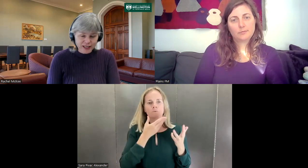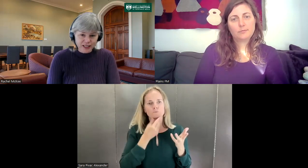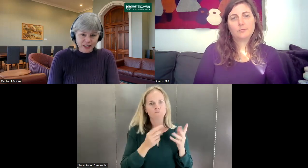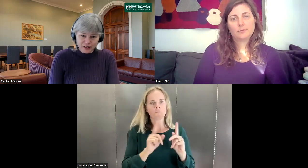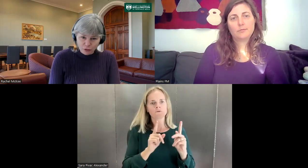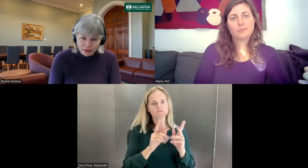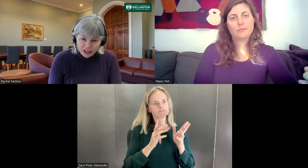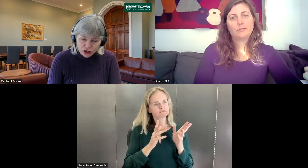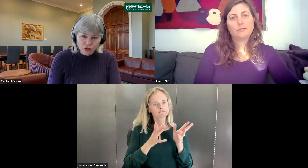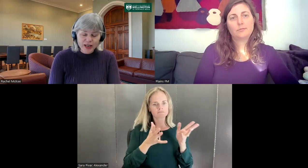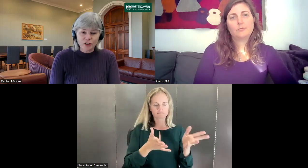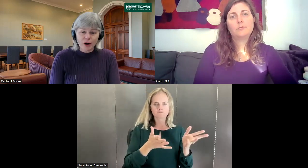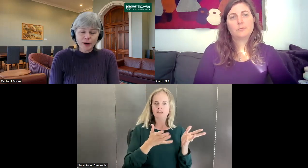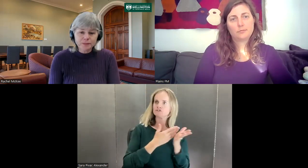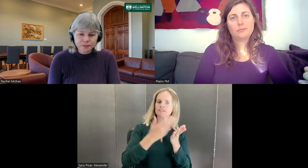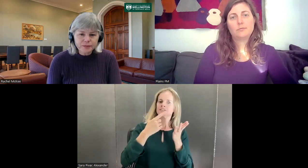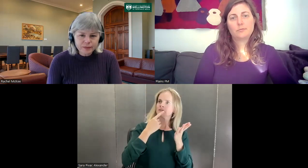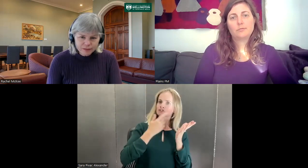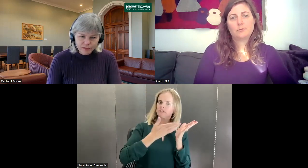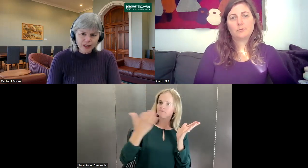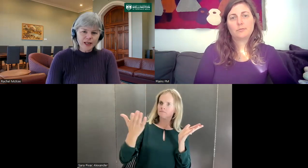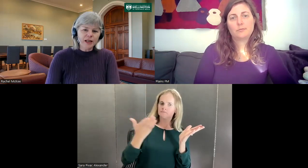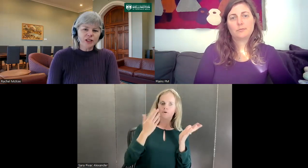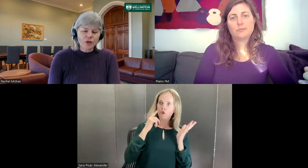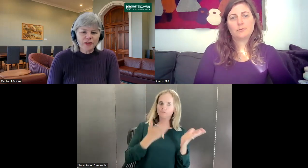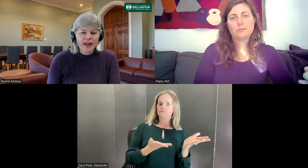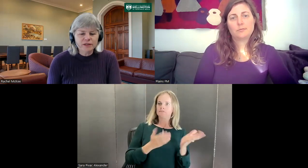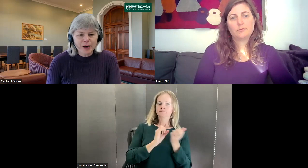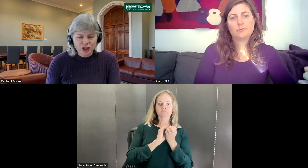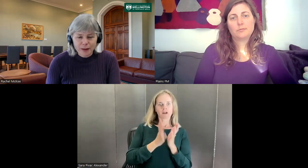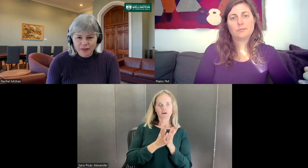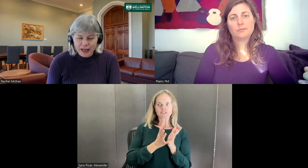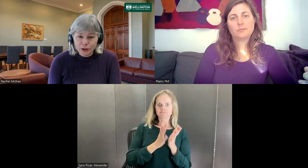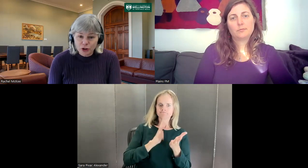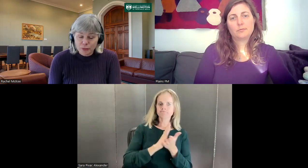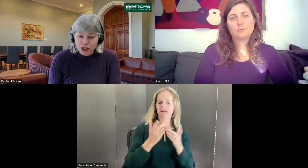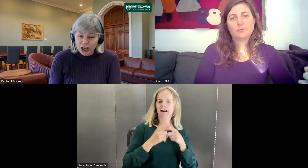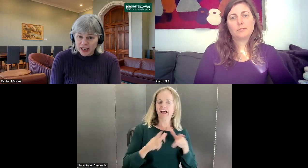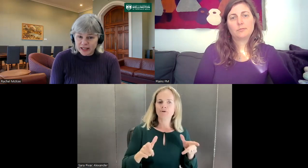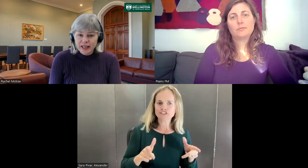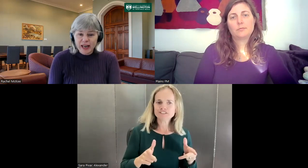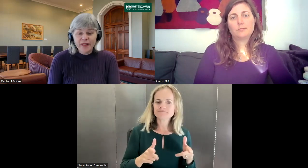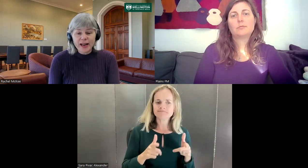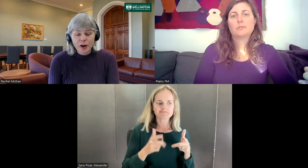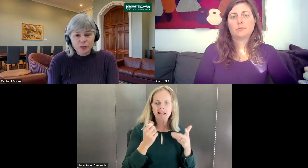form of a dictionary and grammar, so that that information about the language could be shared, and that helped